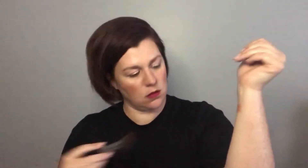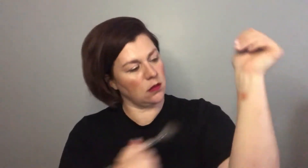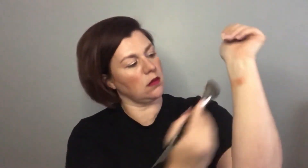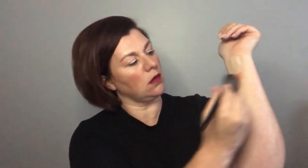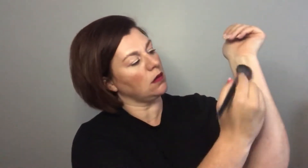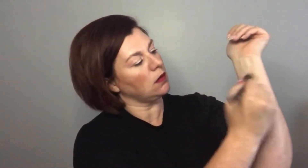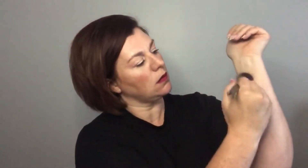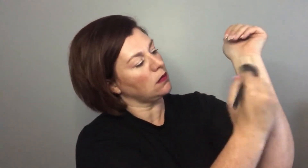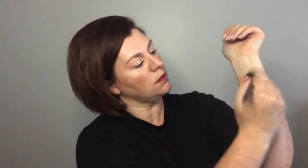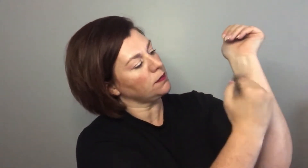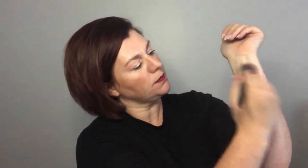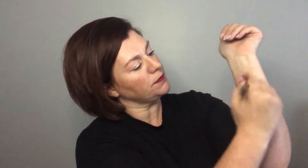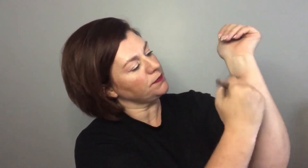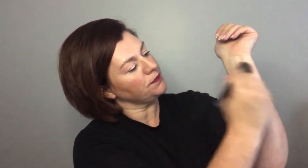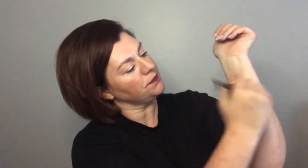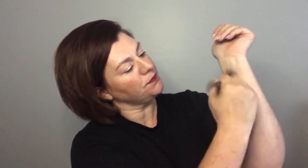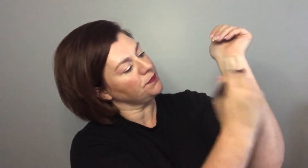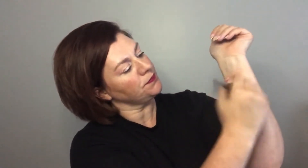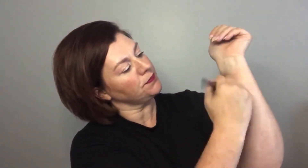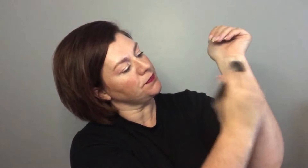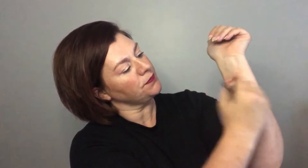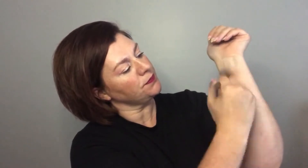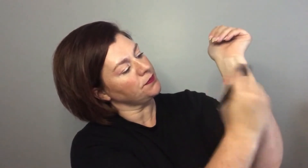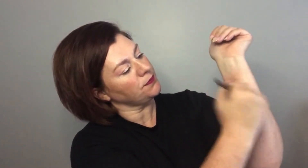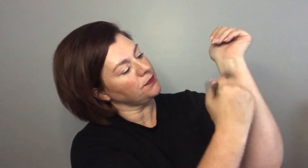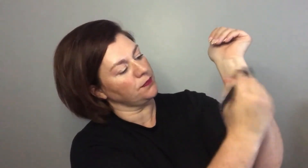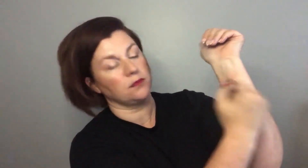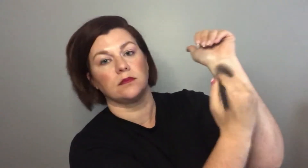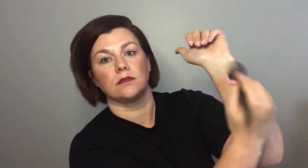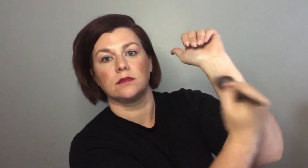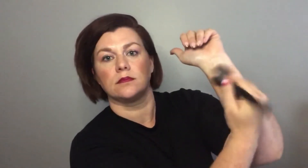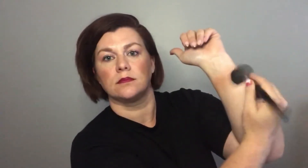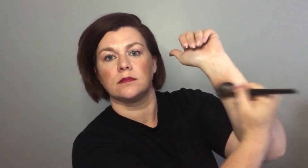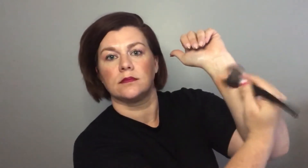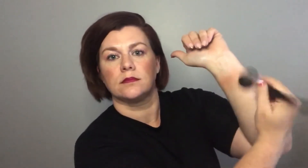you can also use a brush a blush brush